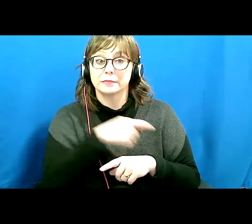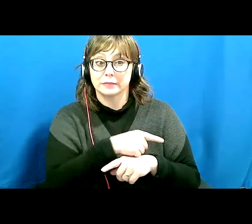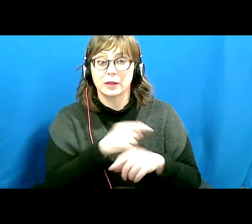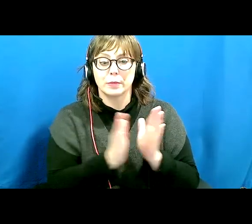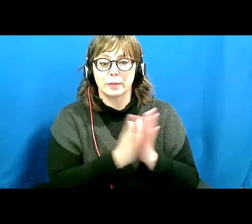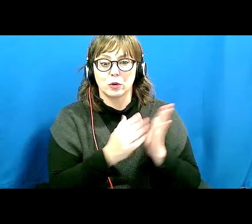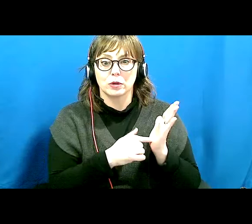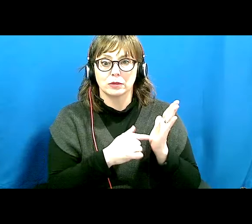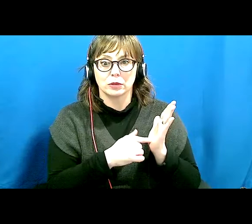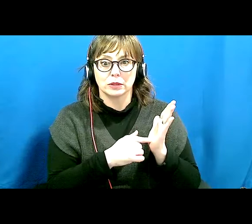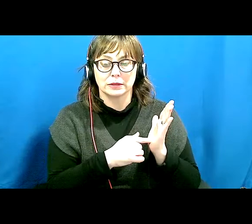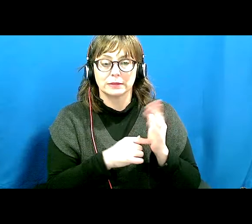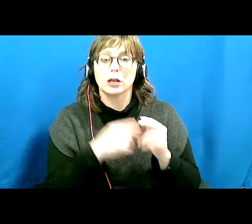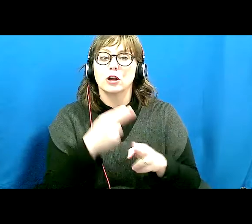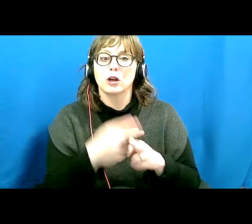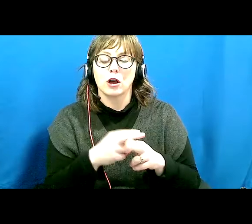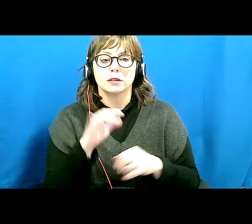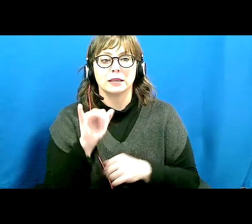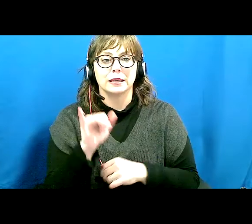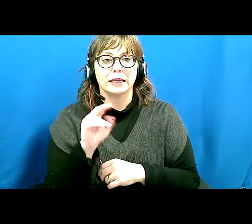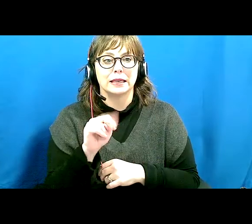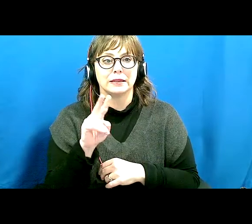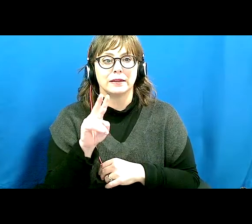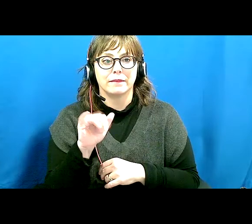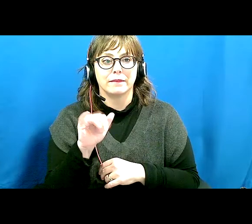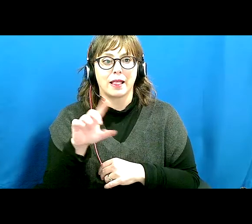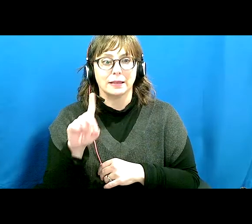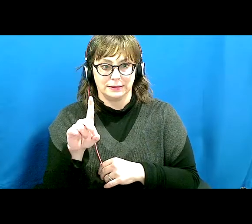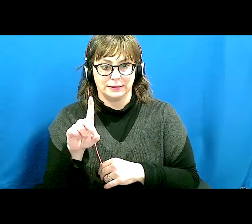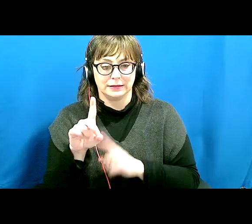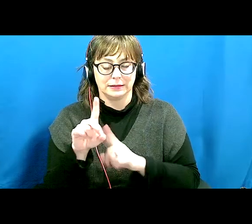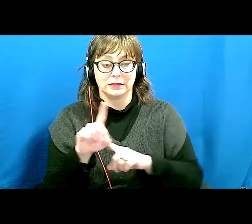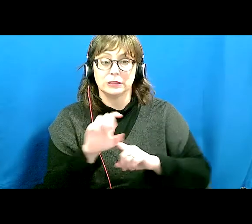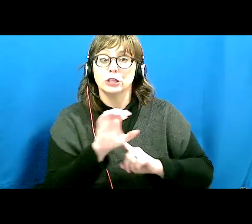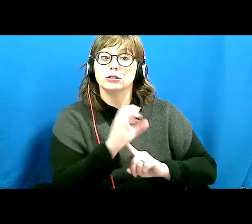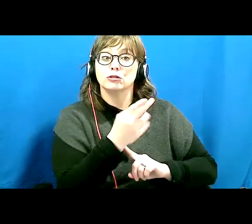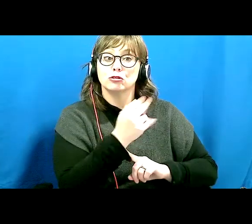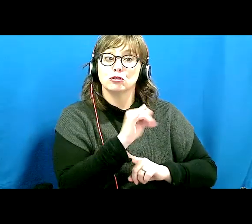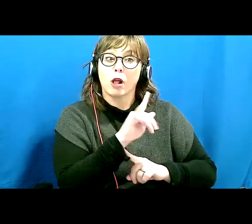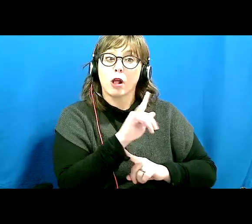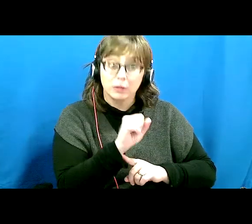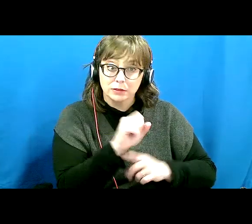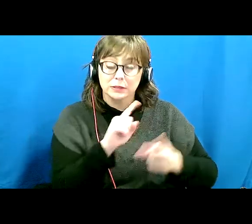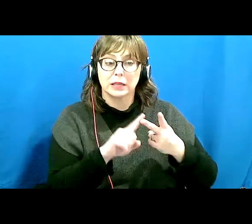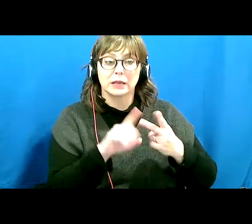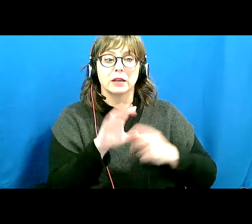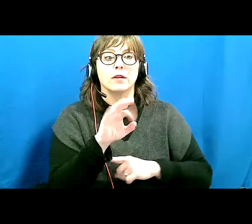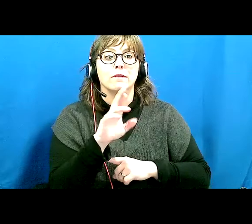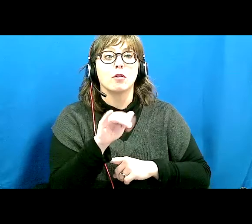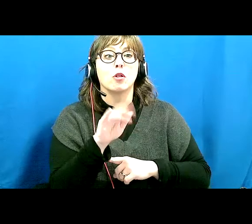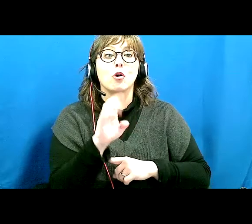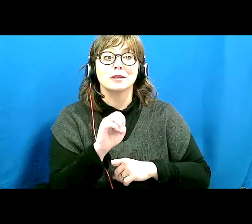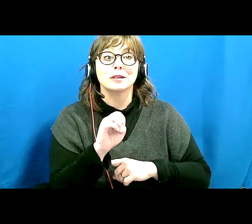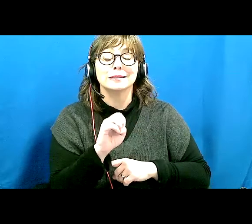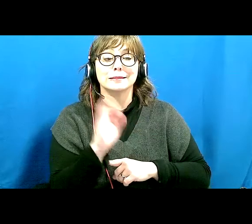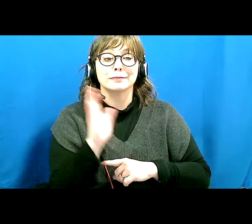It's called Invalid. Because, you know, Charles and Florence were classified as invalids in Victorian England. There